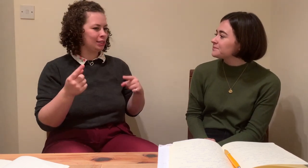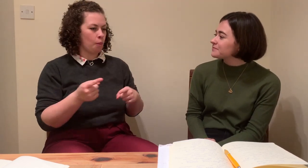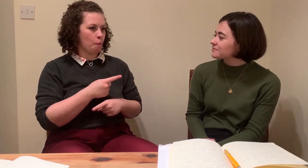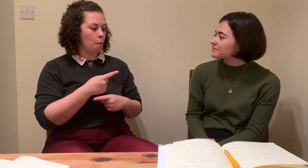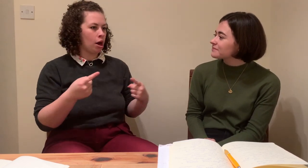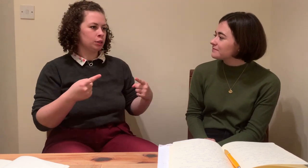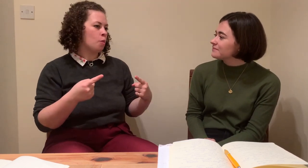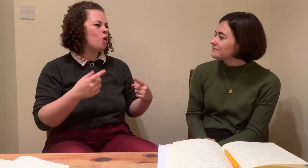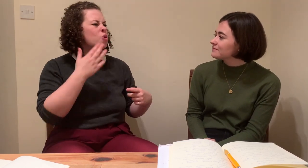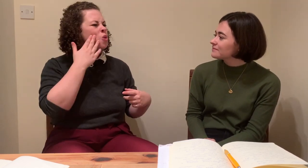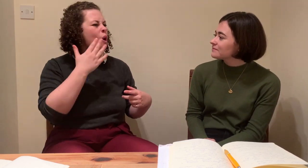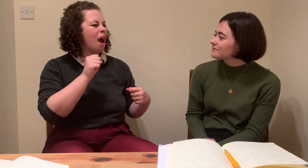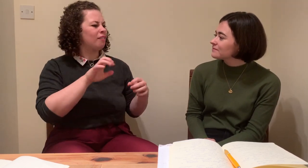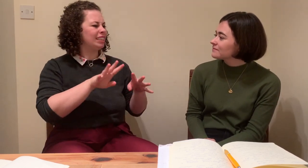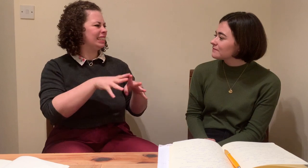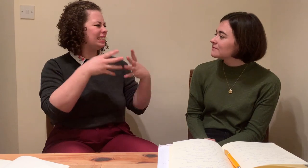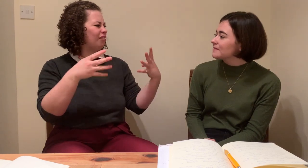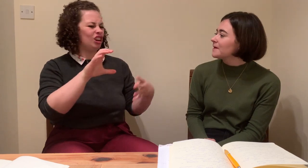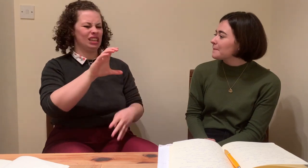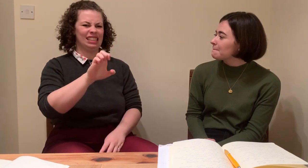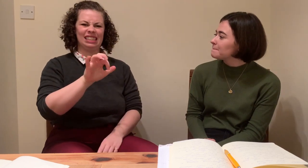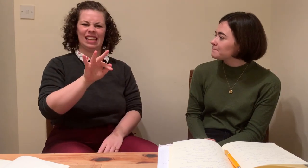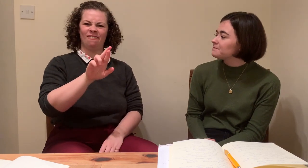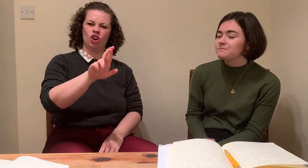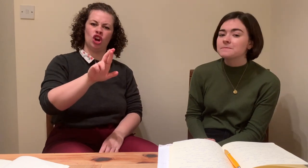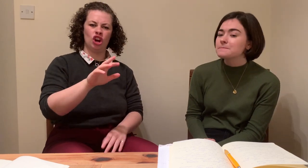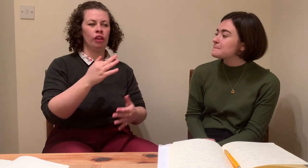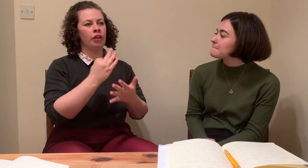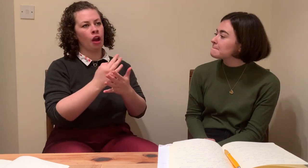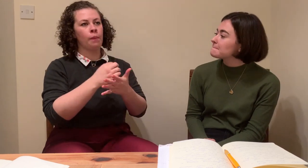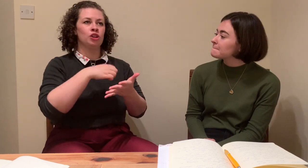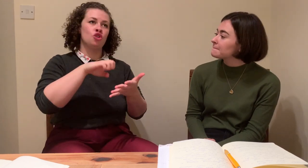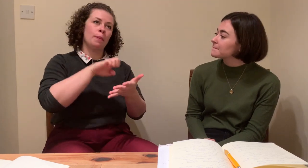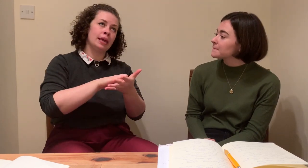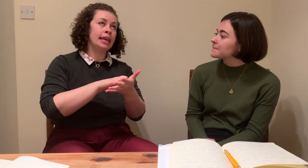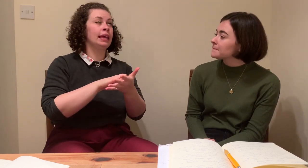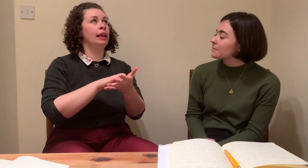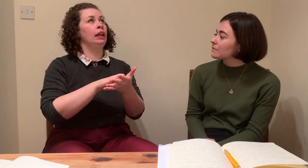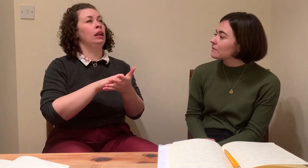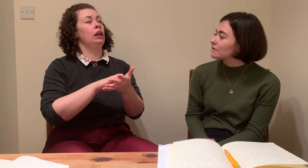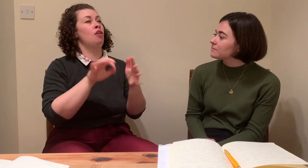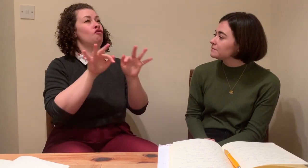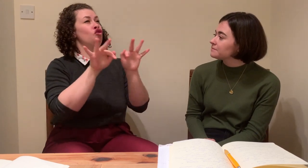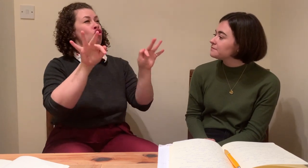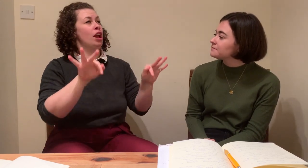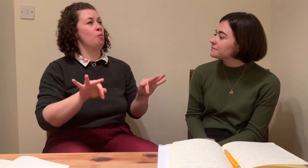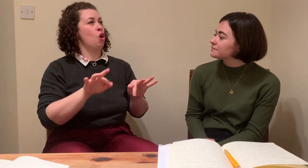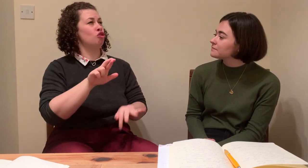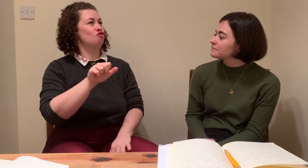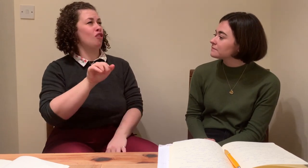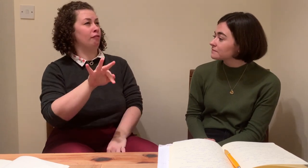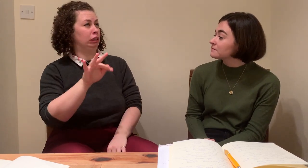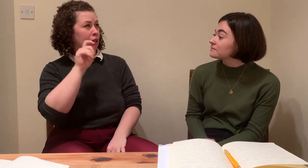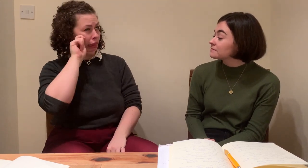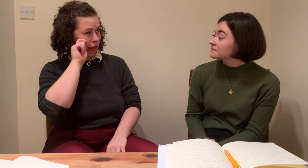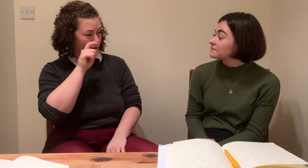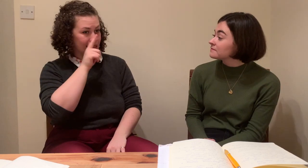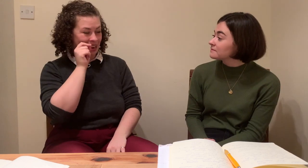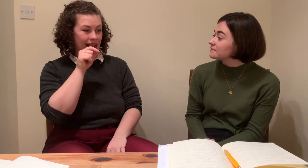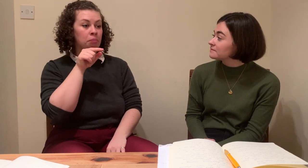my first language is English. You too, right, Kira? So for us, we learn sign language as a second language is what I basically am trying to get to